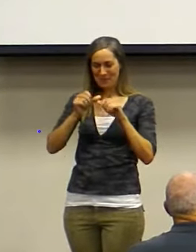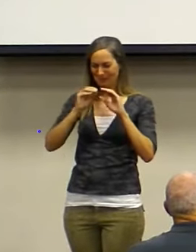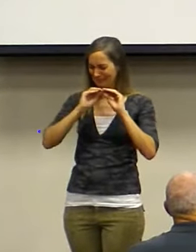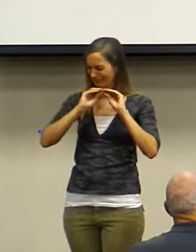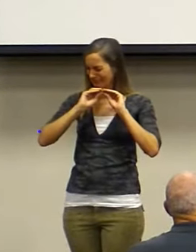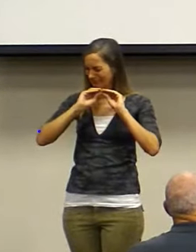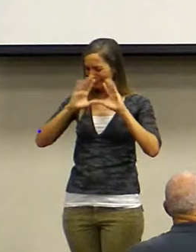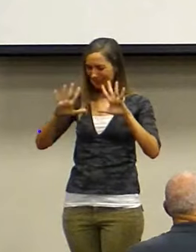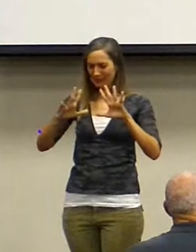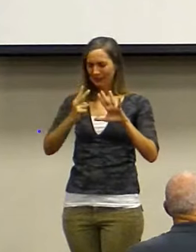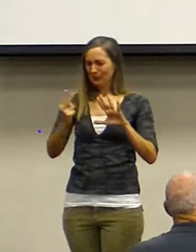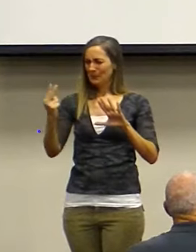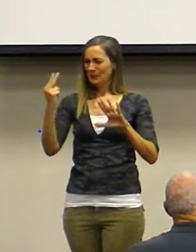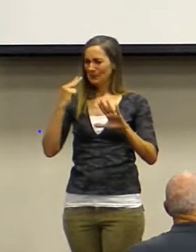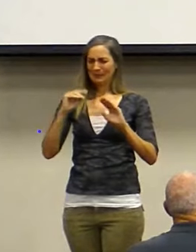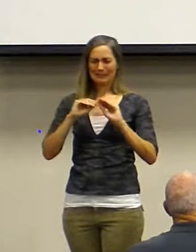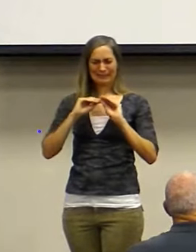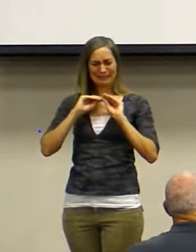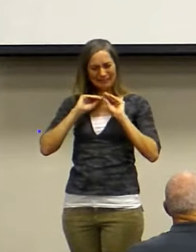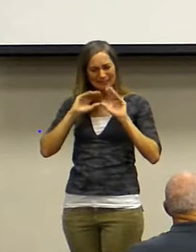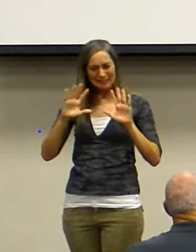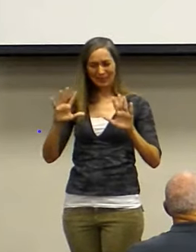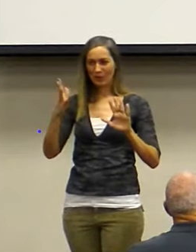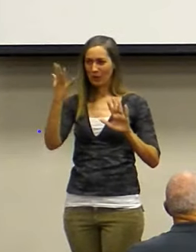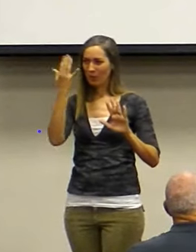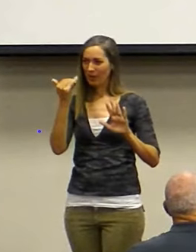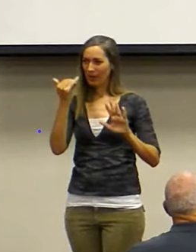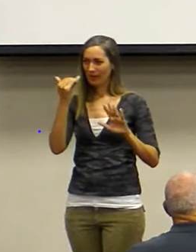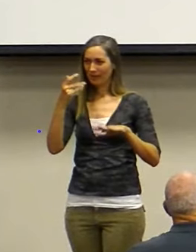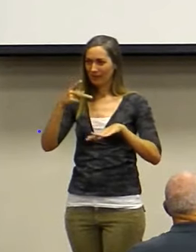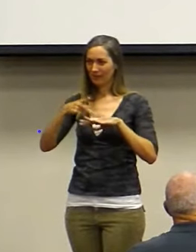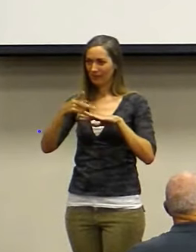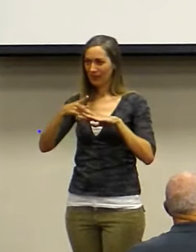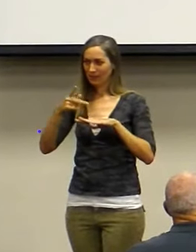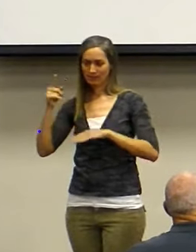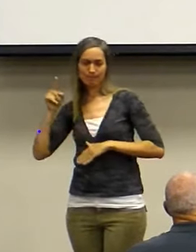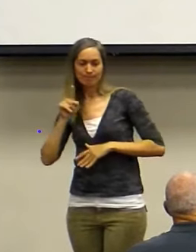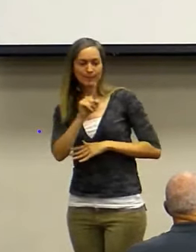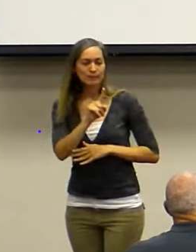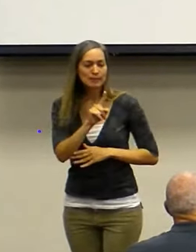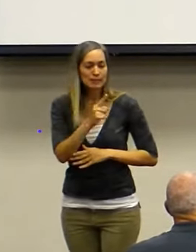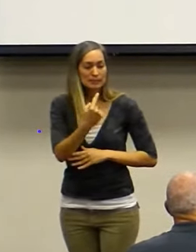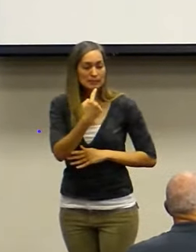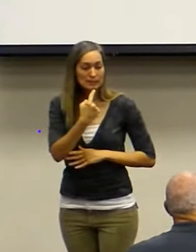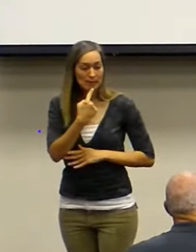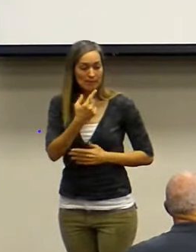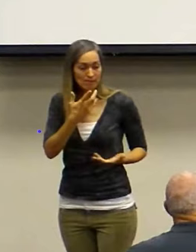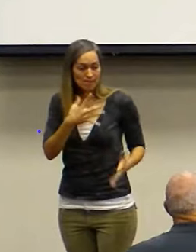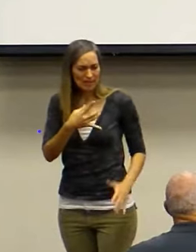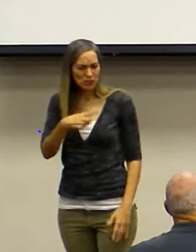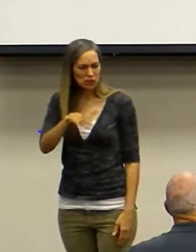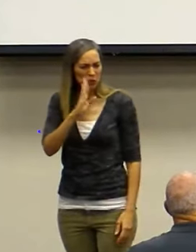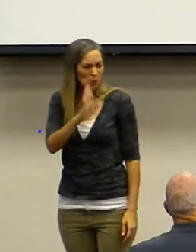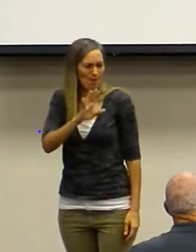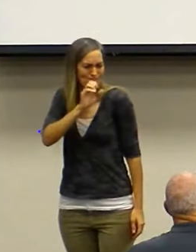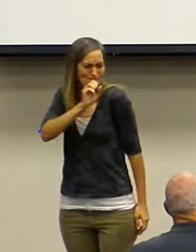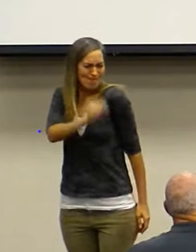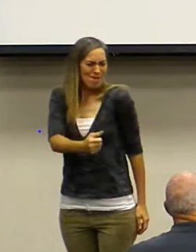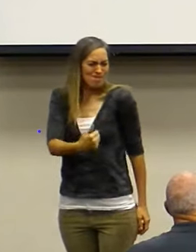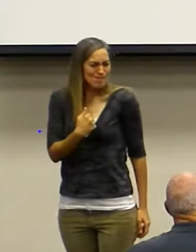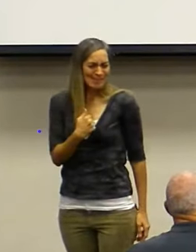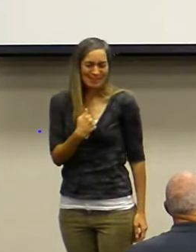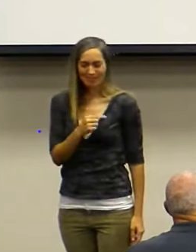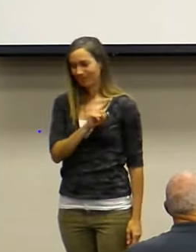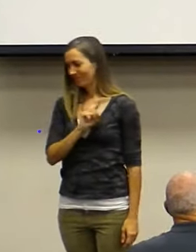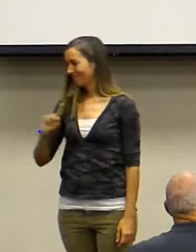So vividly. And I also remember, because Victor popped his head in, and he goes, after this, they're going to love me. And he